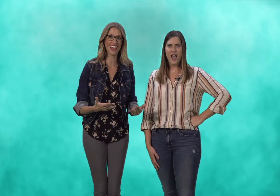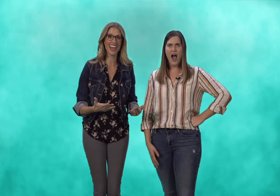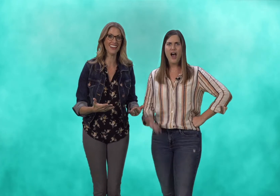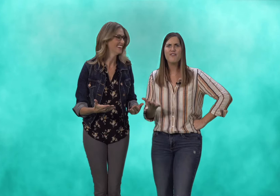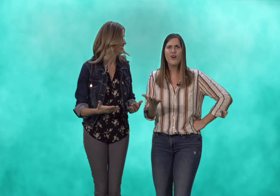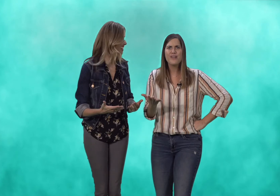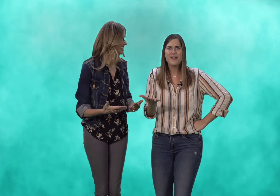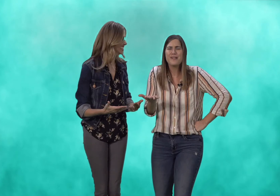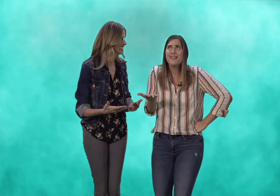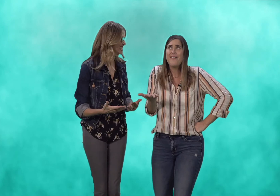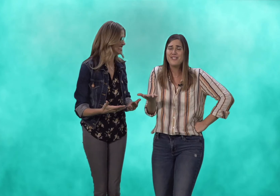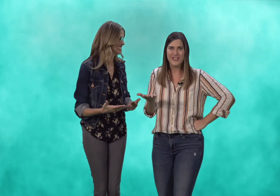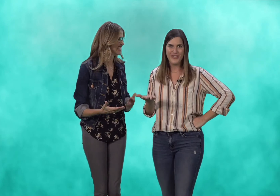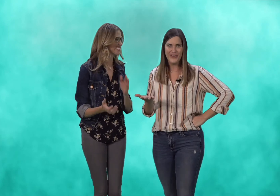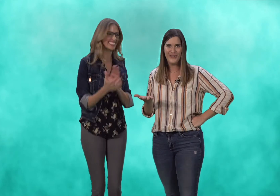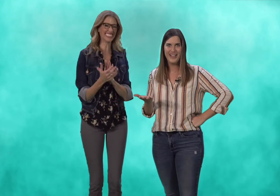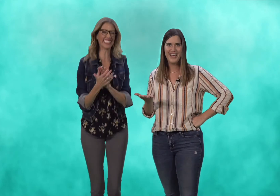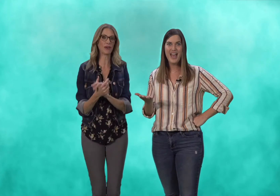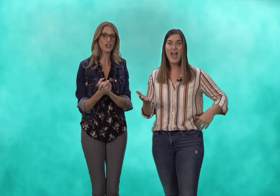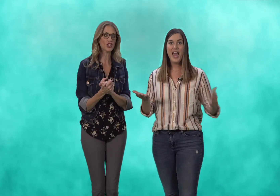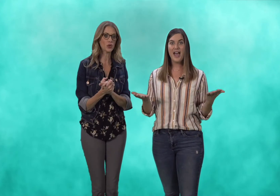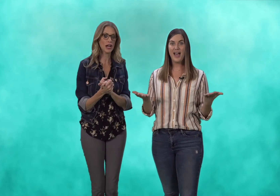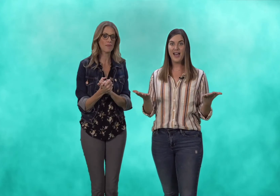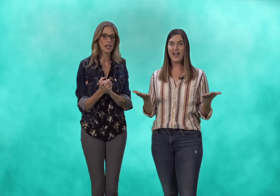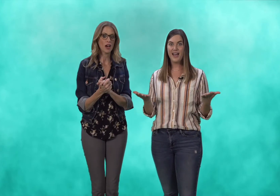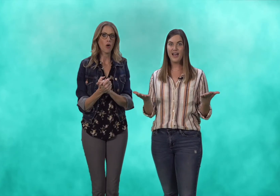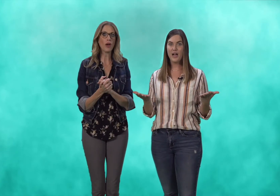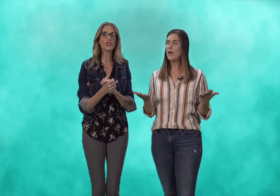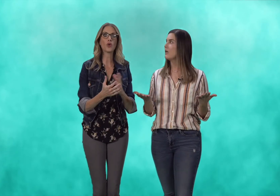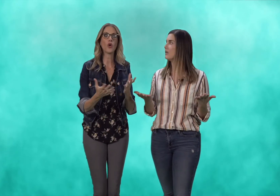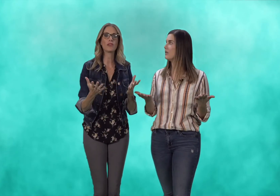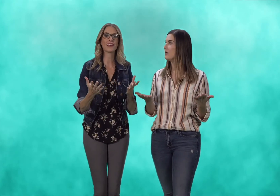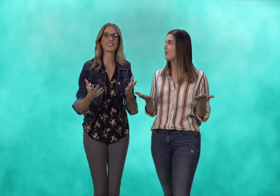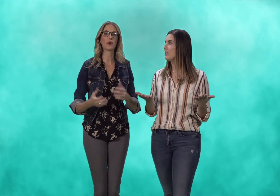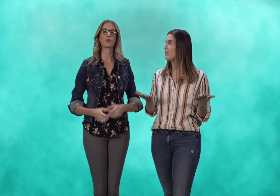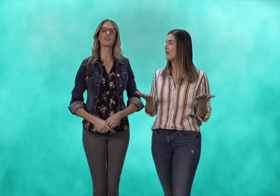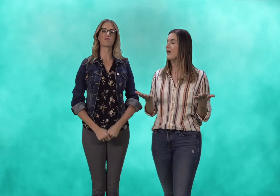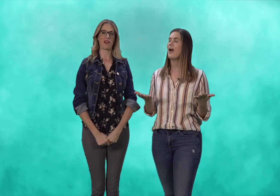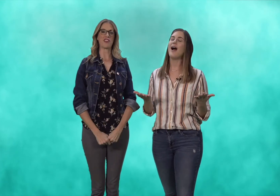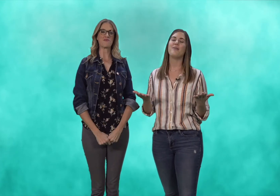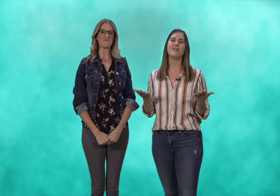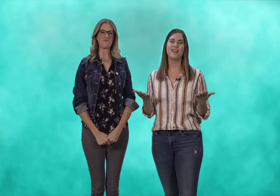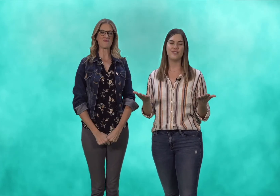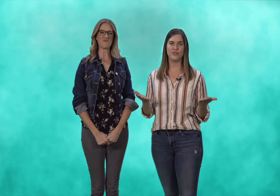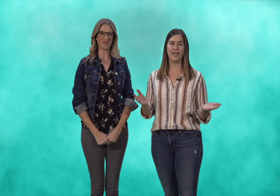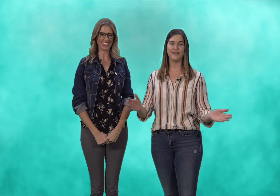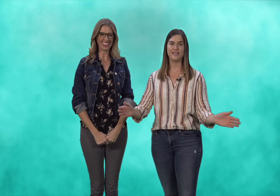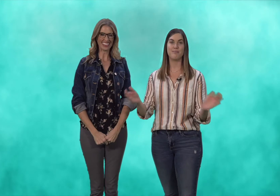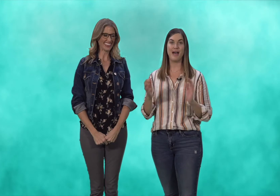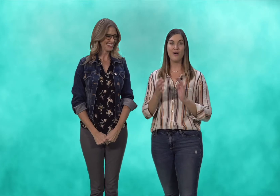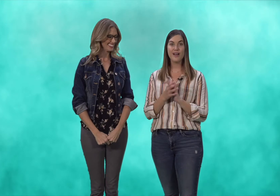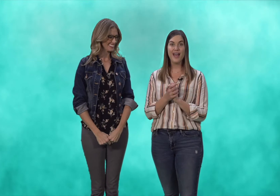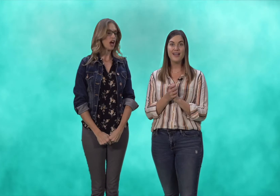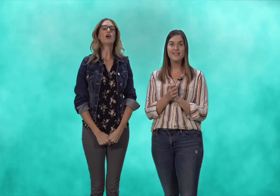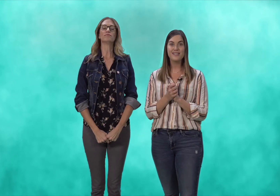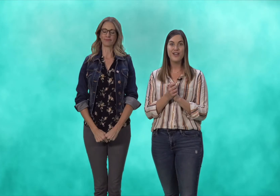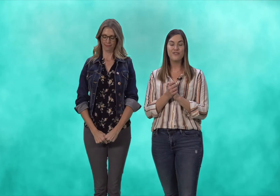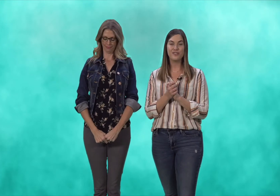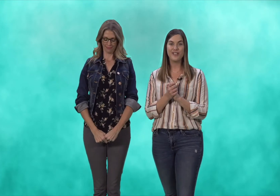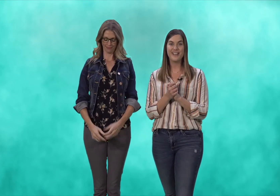of course i would love to oh good why don't you uh why don't you open us in a word of prayer we'd love to okay let's bow our heads fold our hands